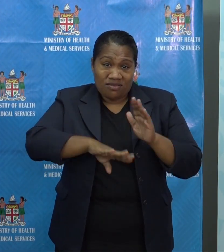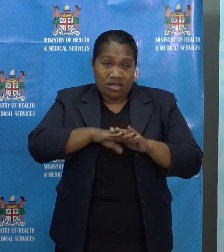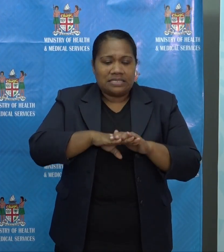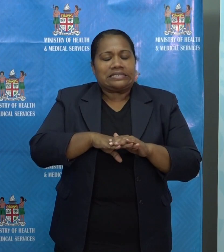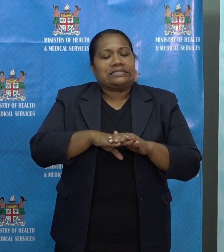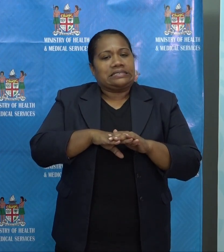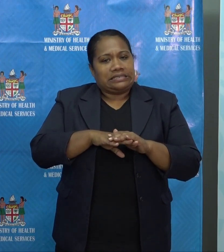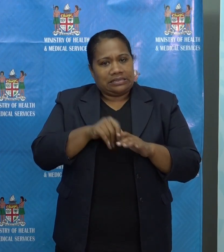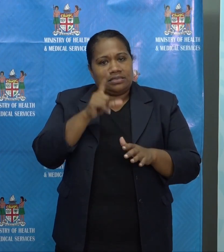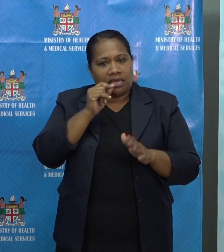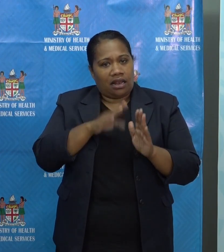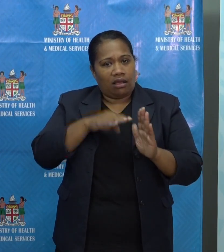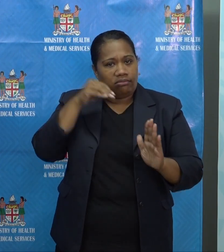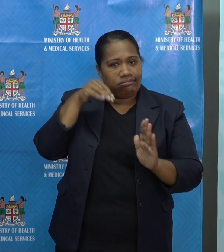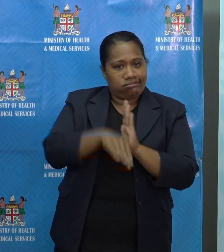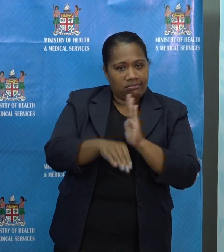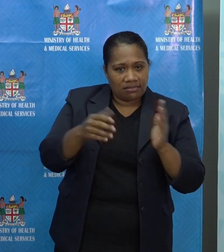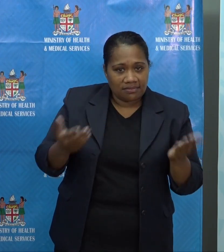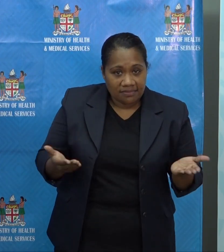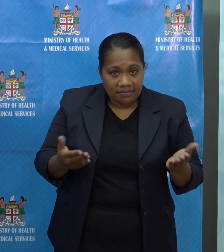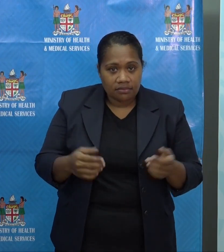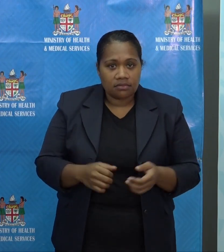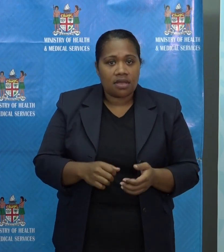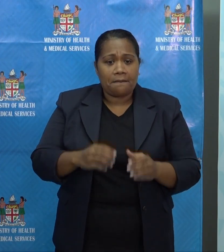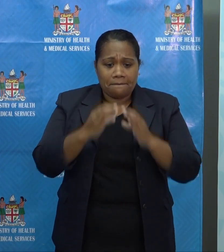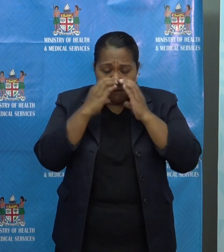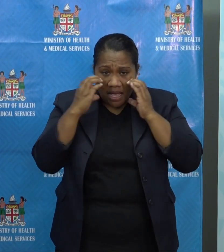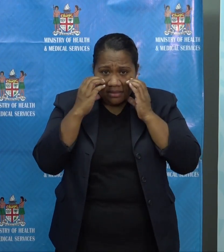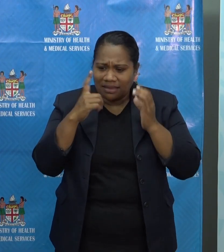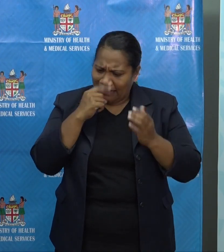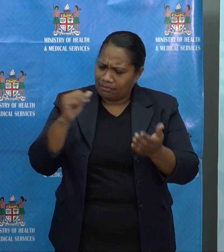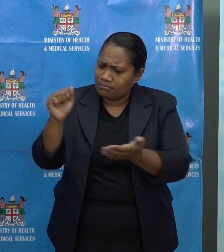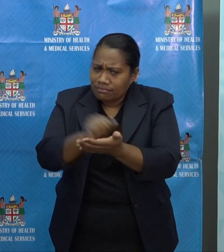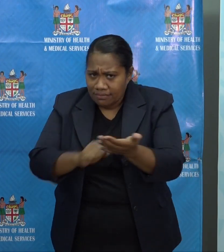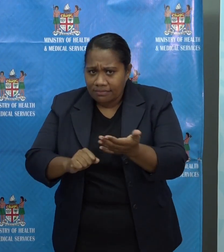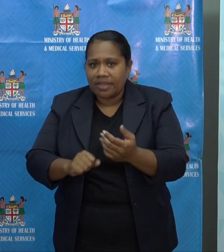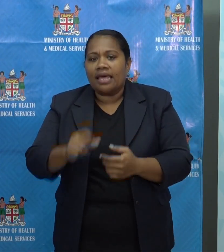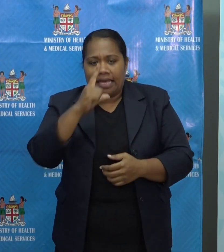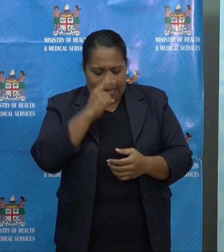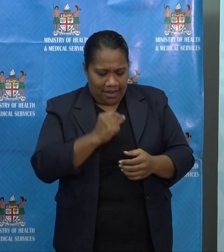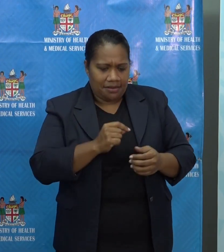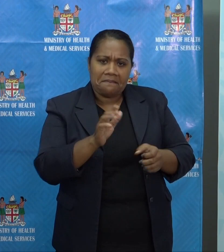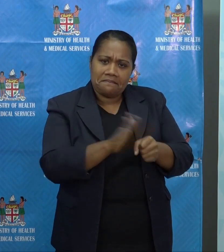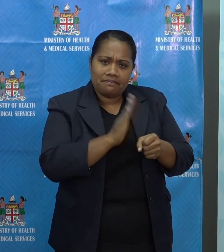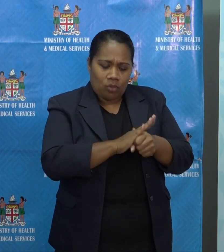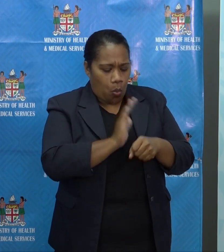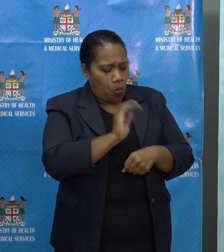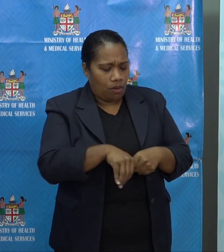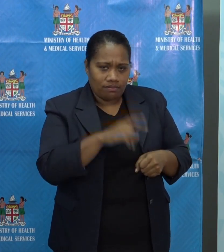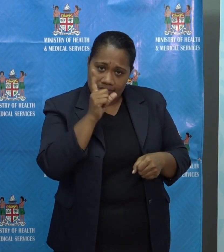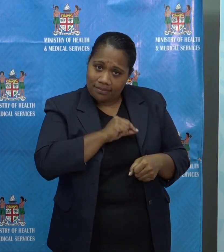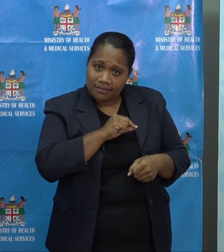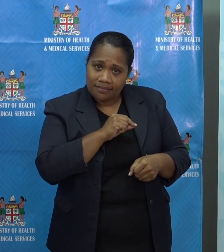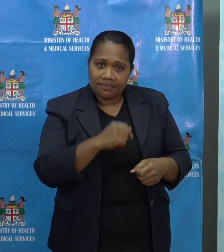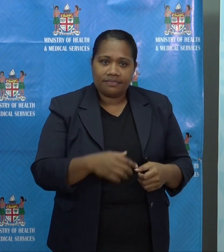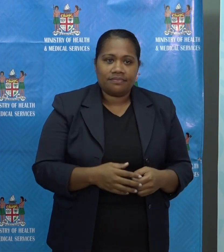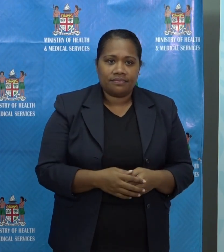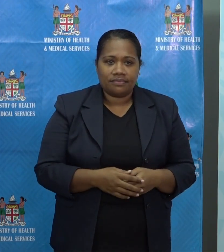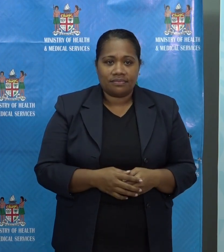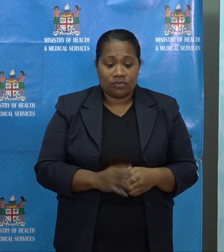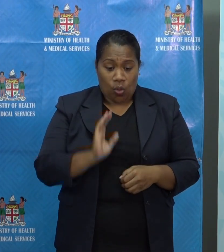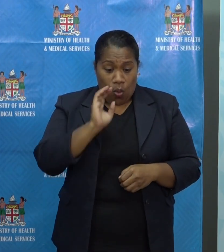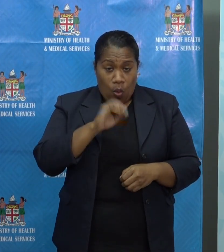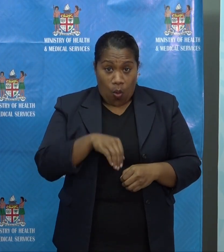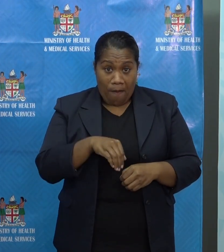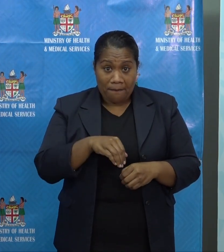Masks can be bought and they can be made. Homemade masks with at least two layers of cloth